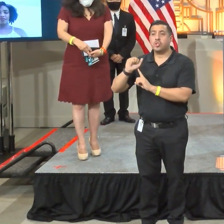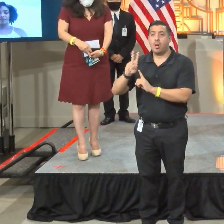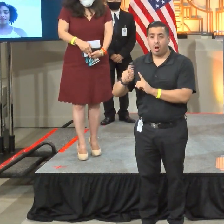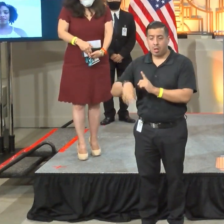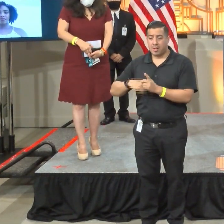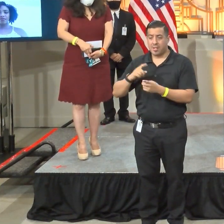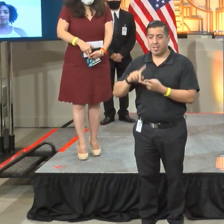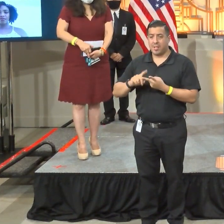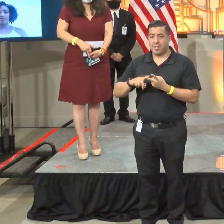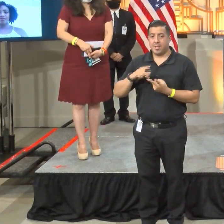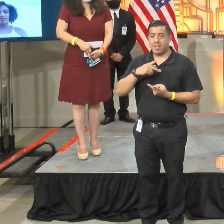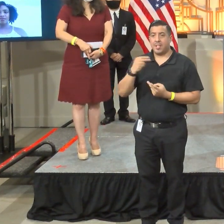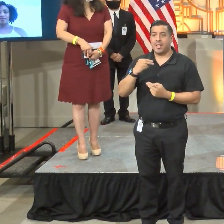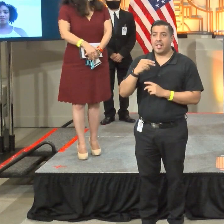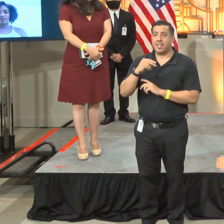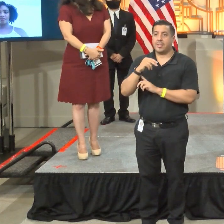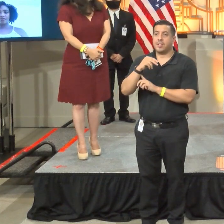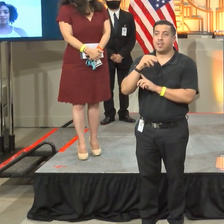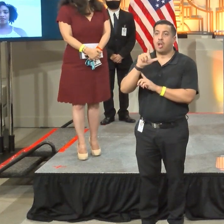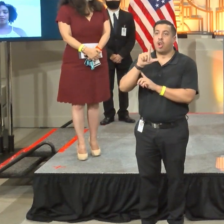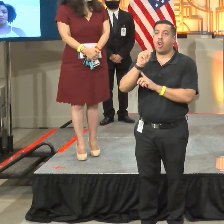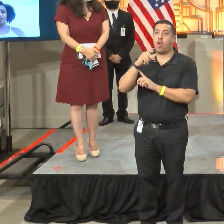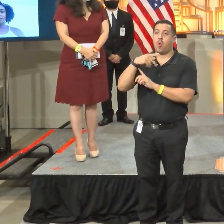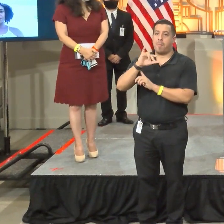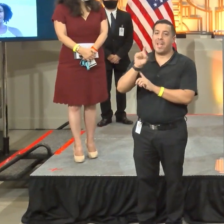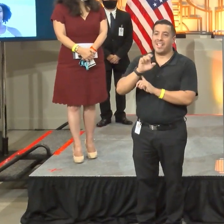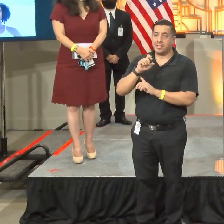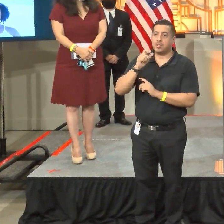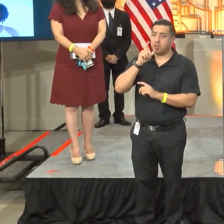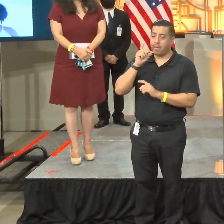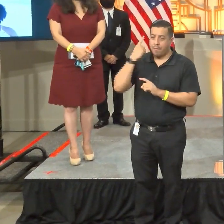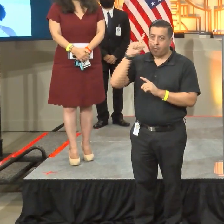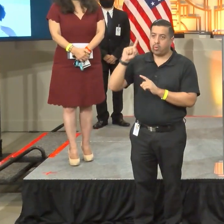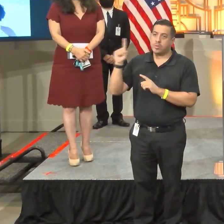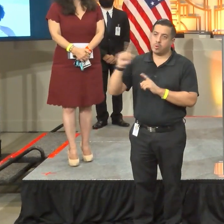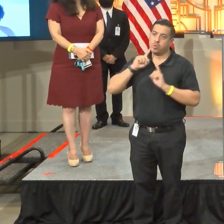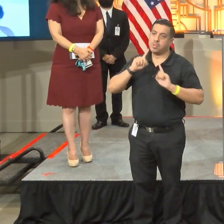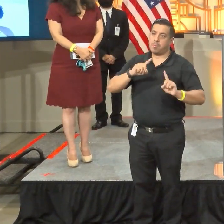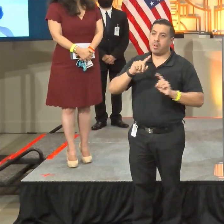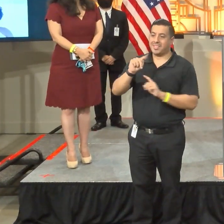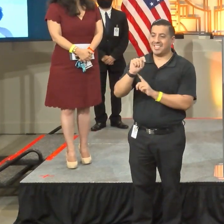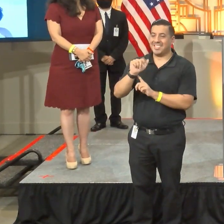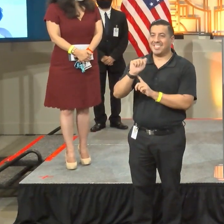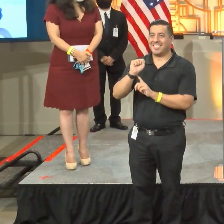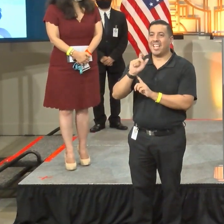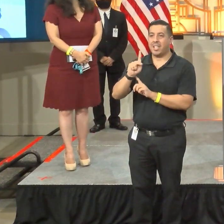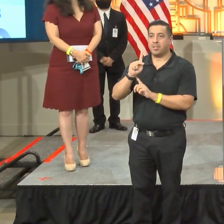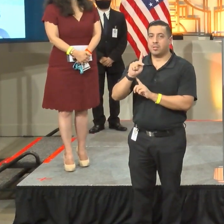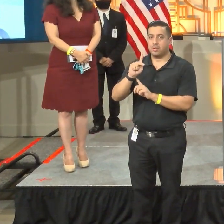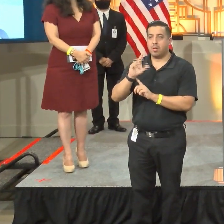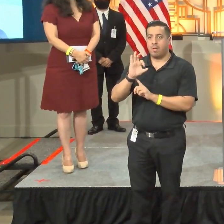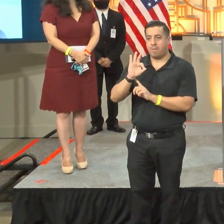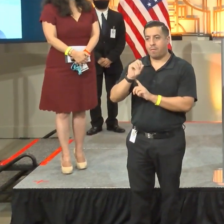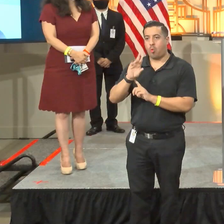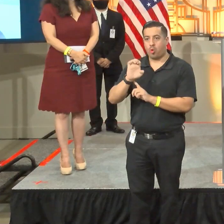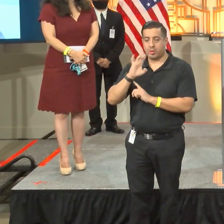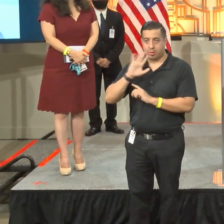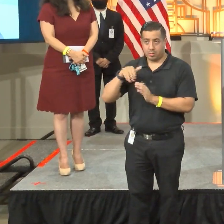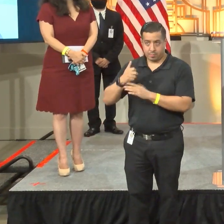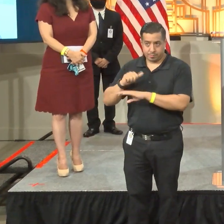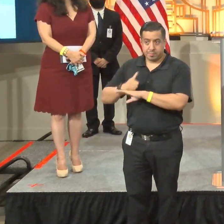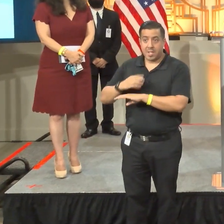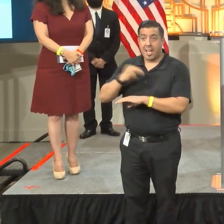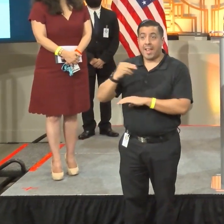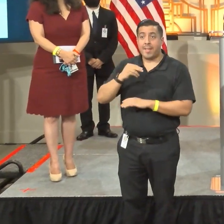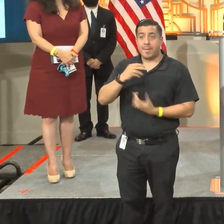Dr. Kila Lopez of the Mayor's Health Equity Response Task Force and Juliette Tepeche, Director of the Mayor's Office